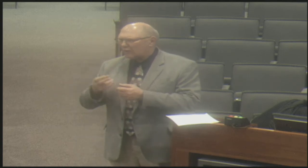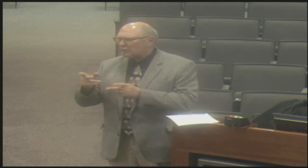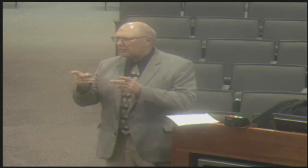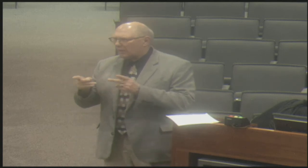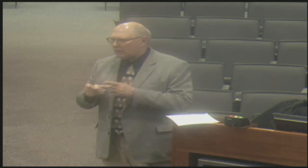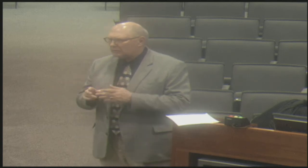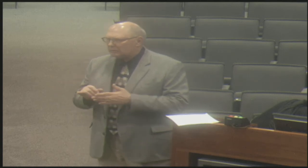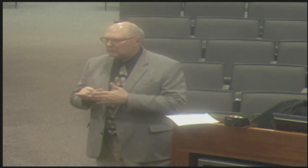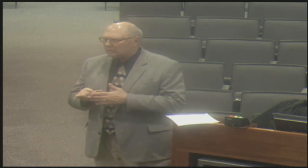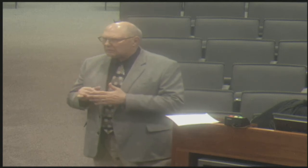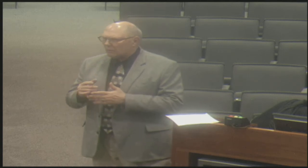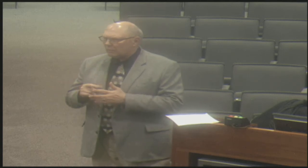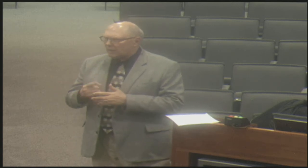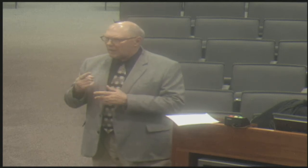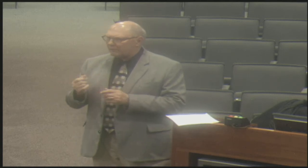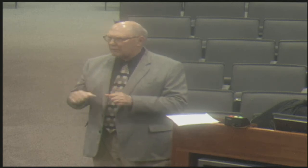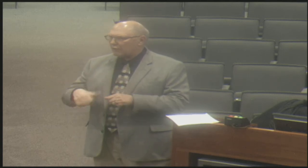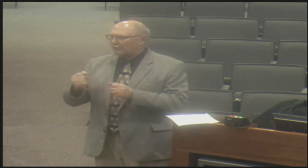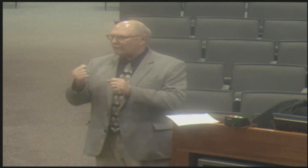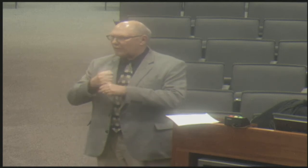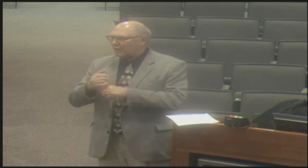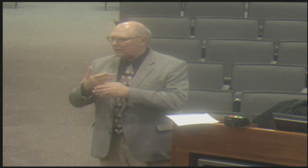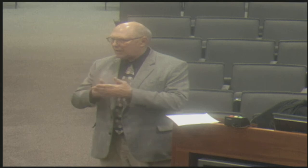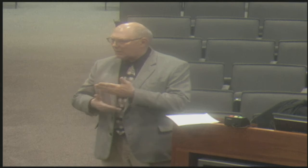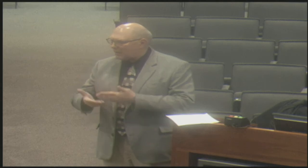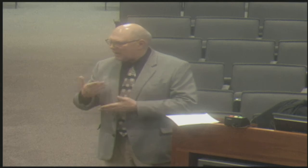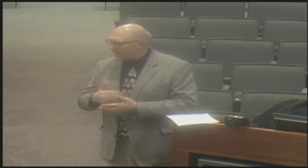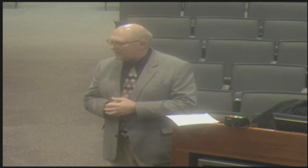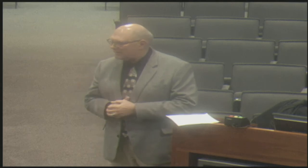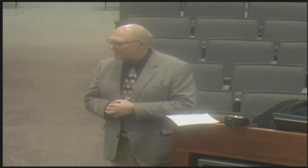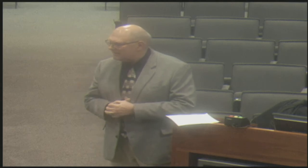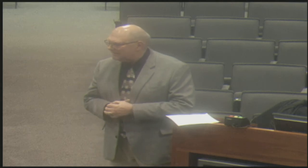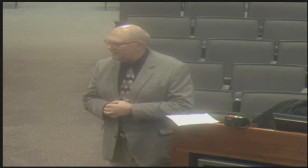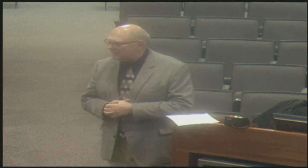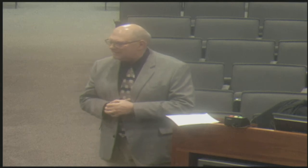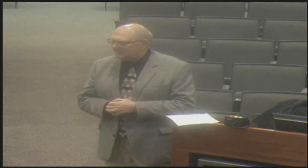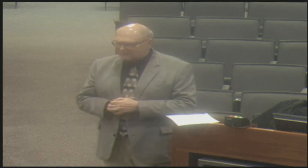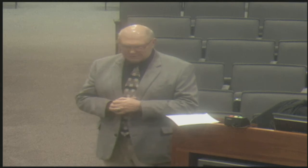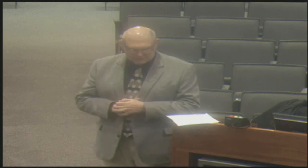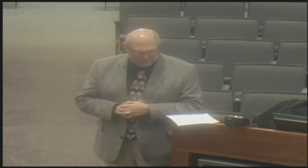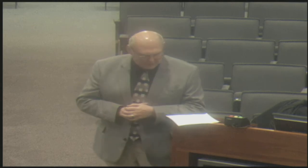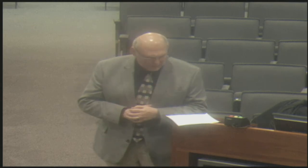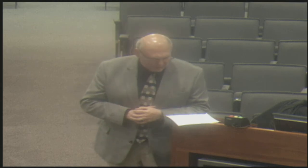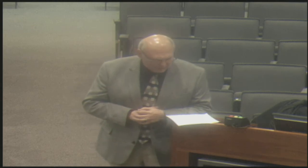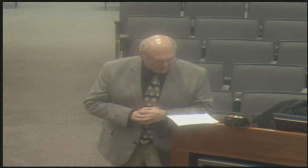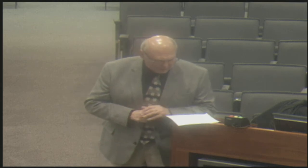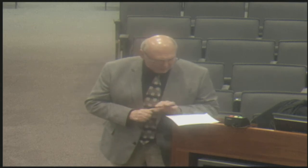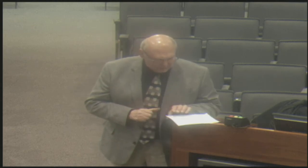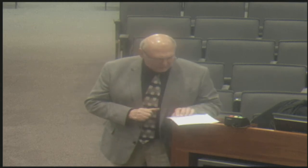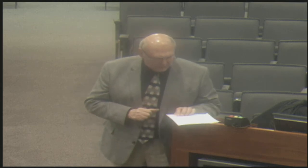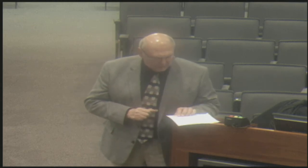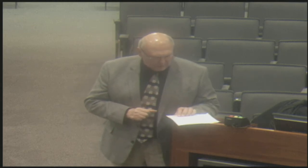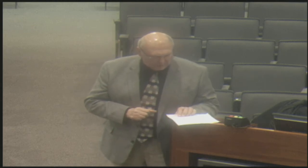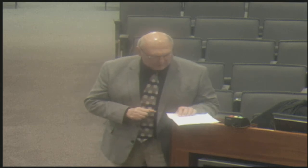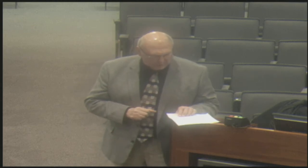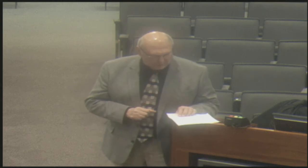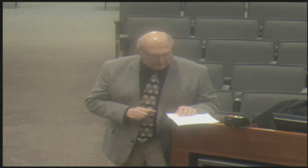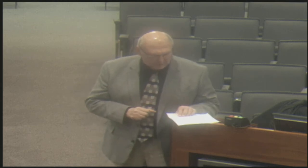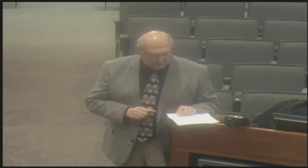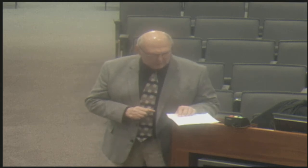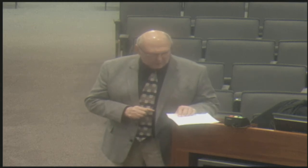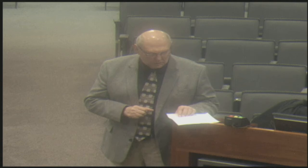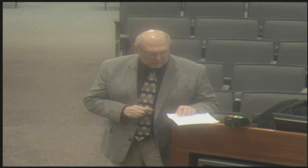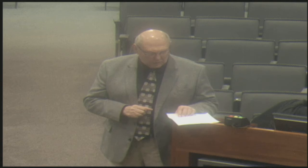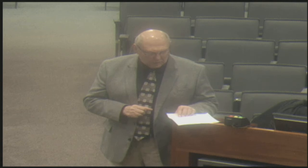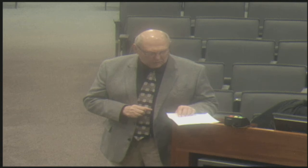and namely many, many other places that are not accessible. And so we have quite the